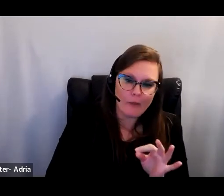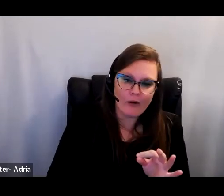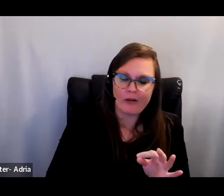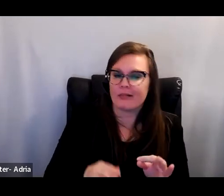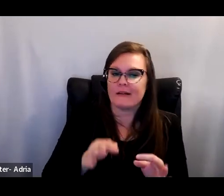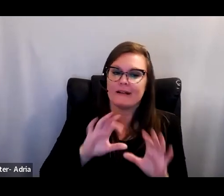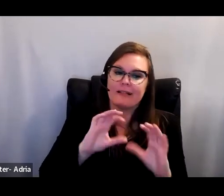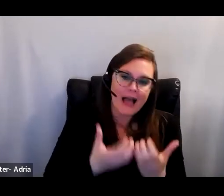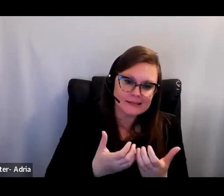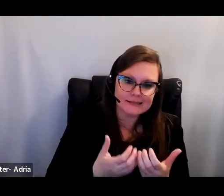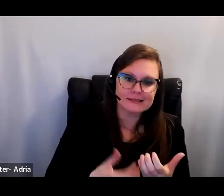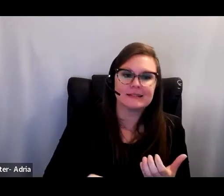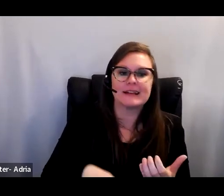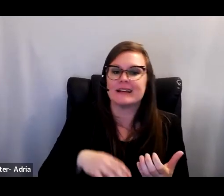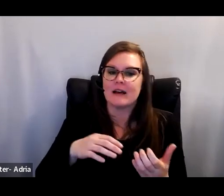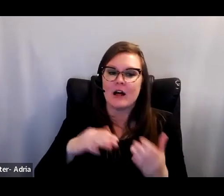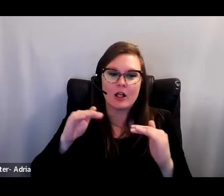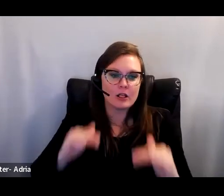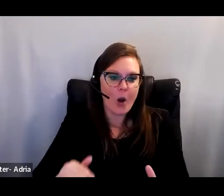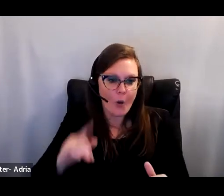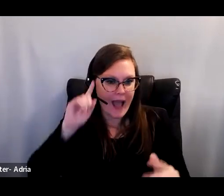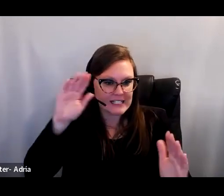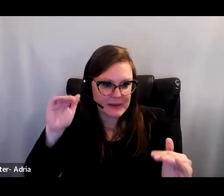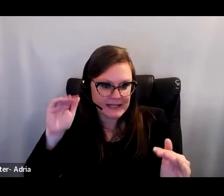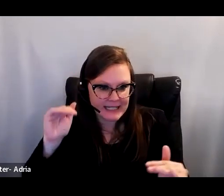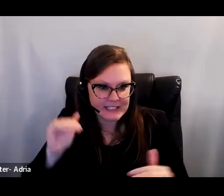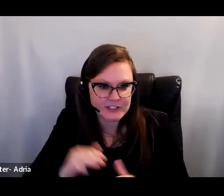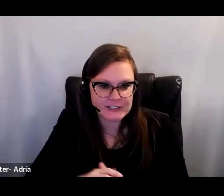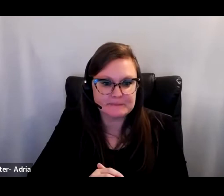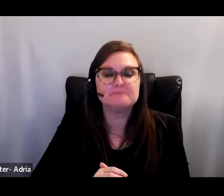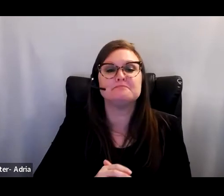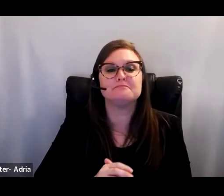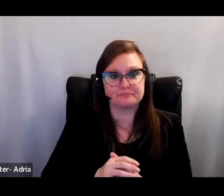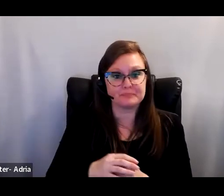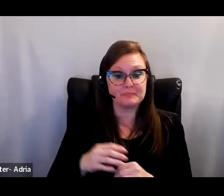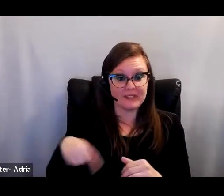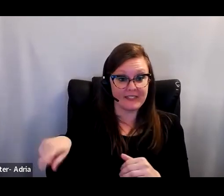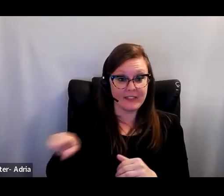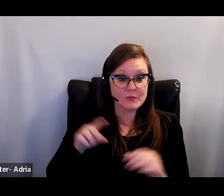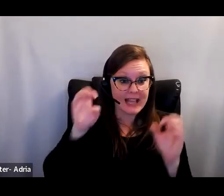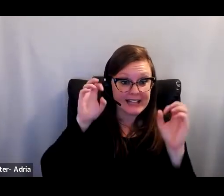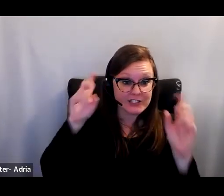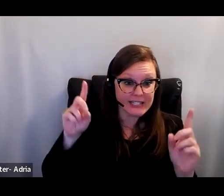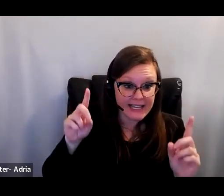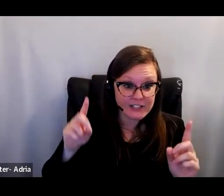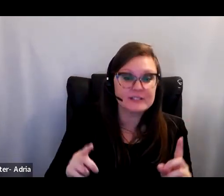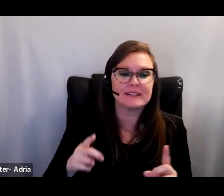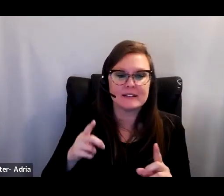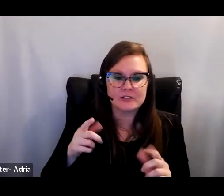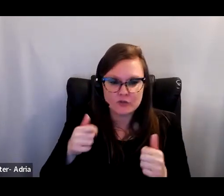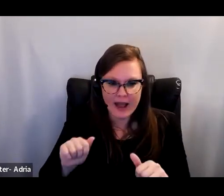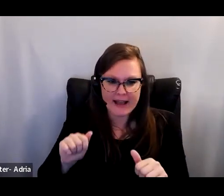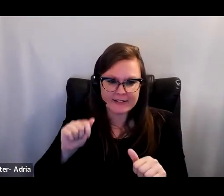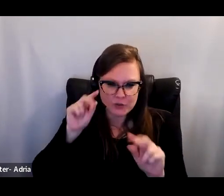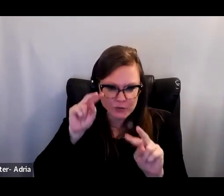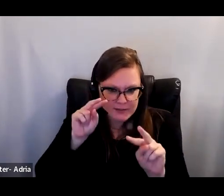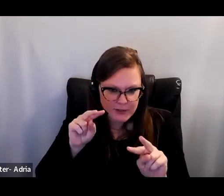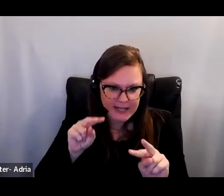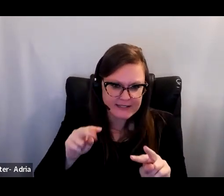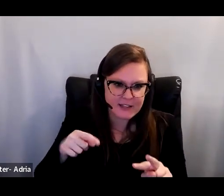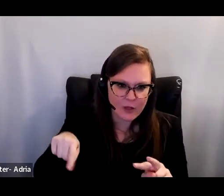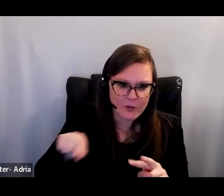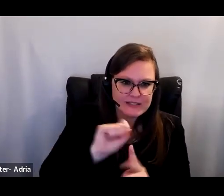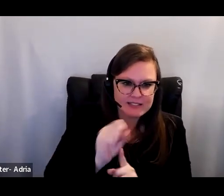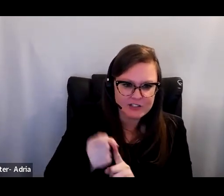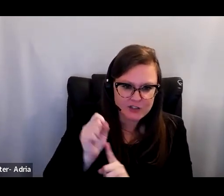teachers, and low expectations. Groups of reform-minded educators across the country sought to address these conditions, sometimes